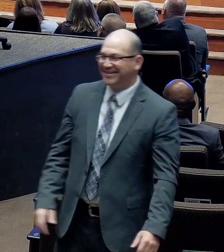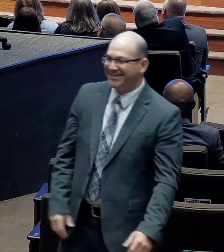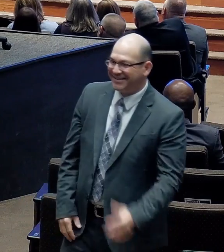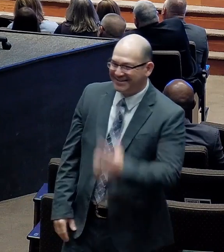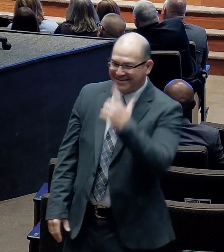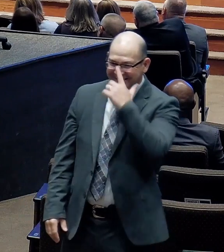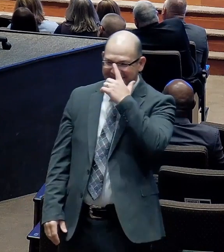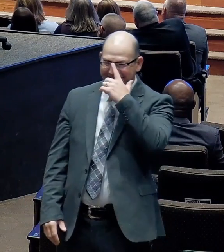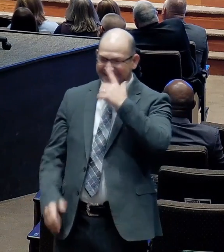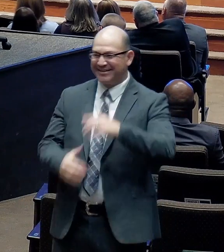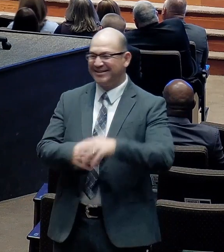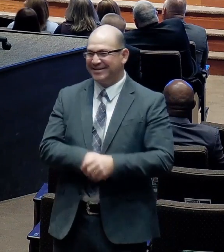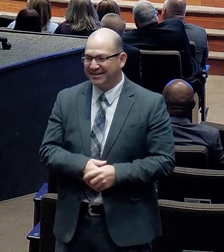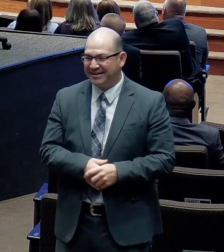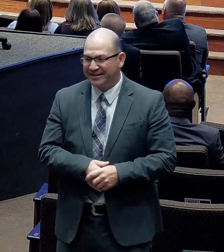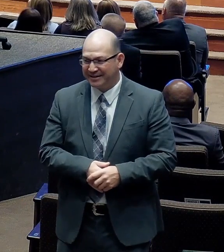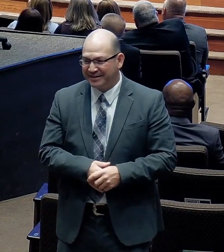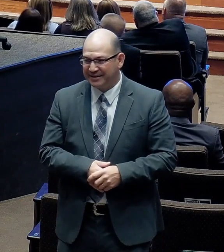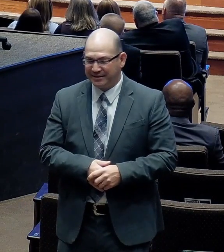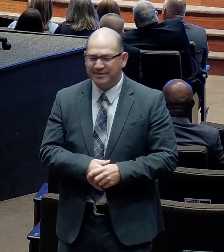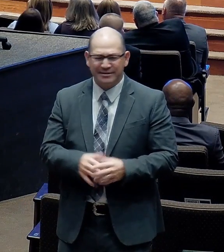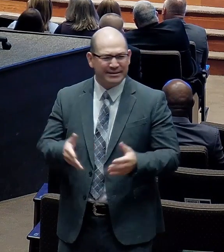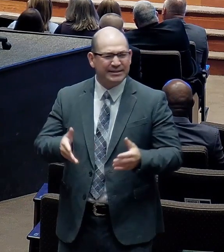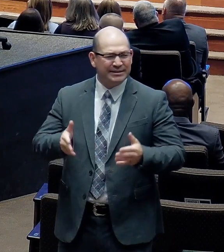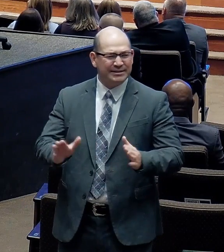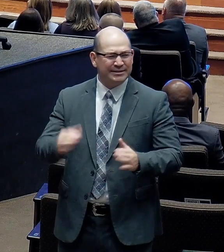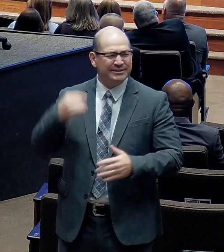Let's just take a little journey, okay?